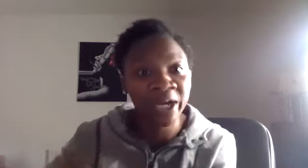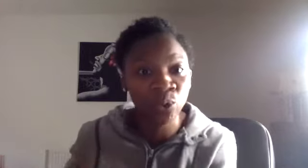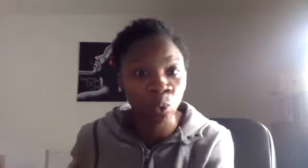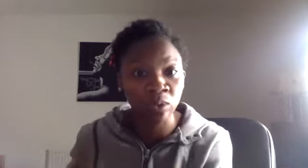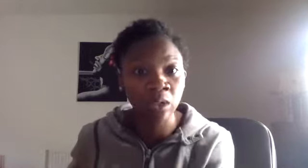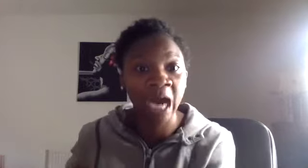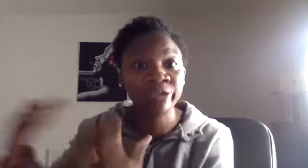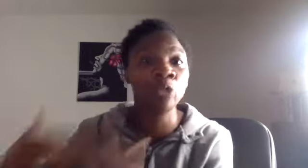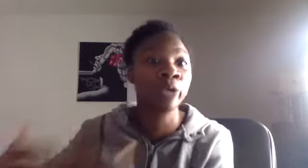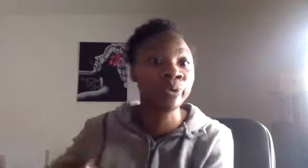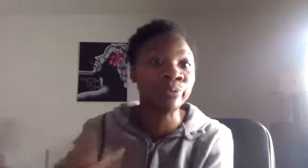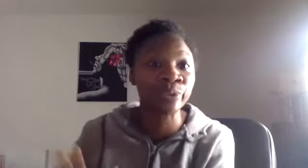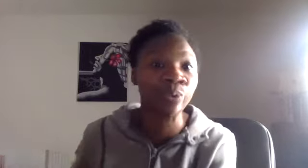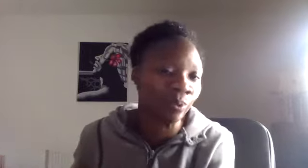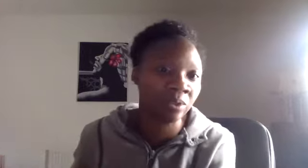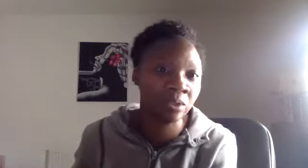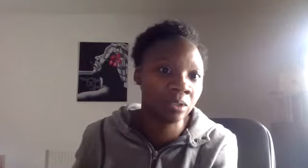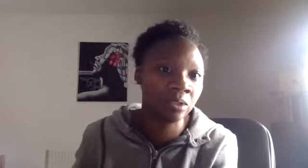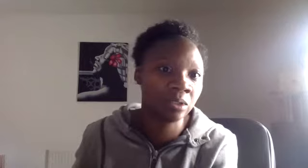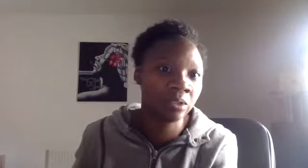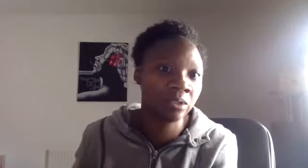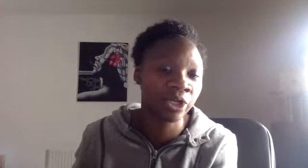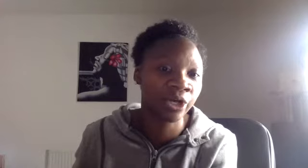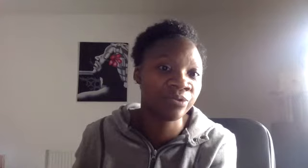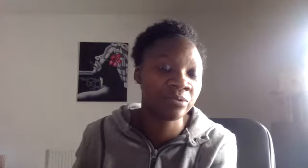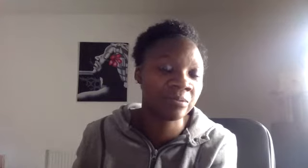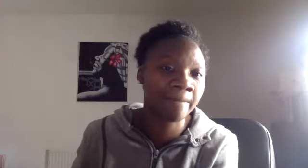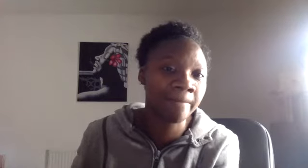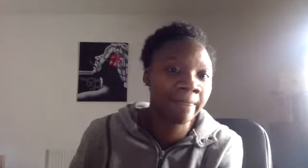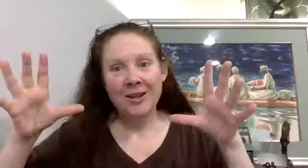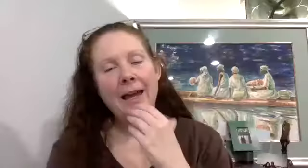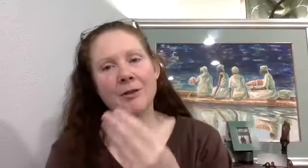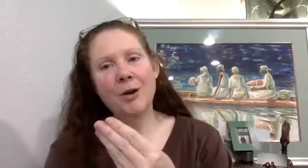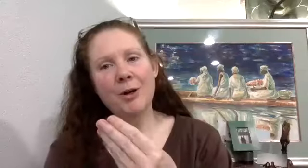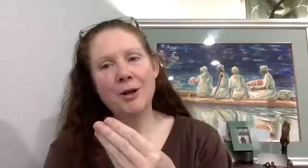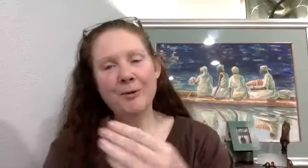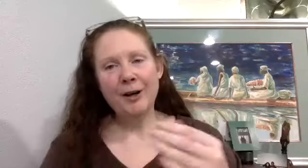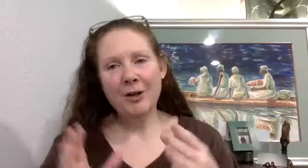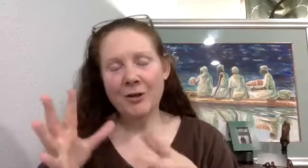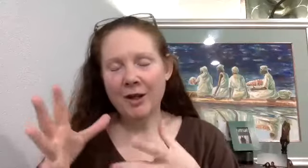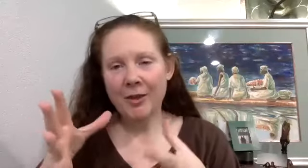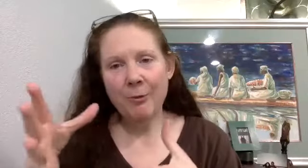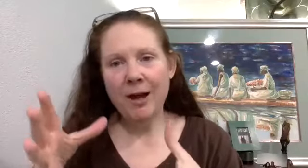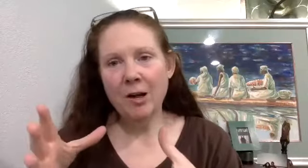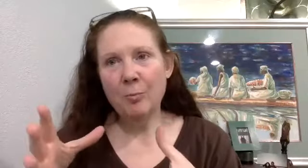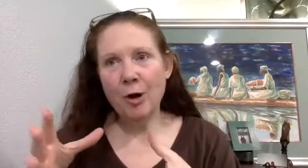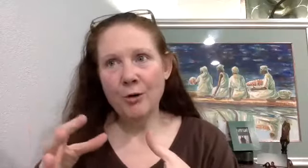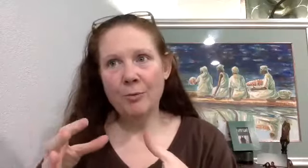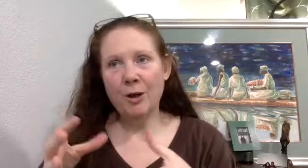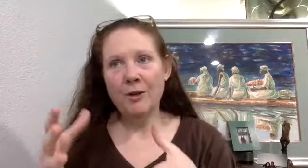call? I don't know who to call, you know? And, and, and, and you know, it's very interesting. I think we've got a good partnership because,